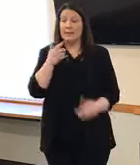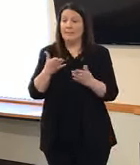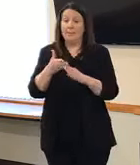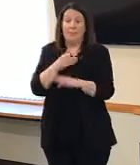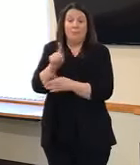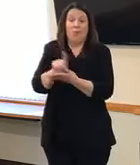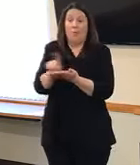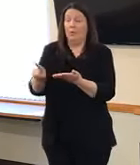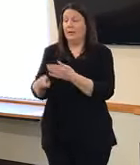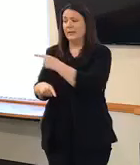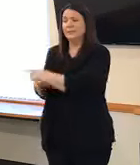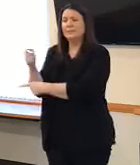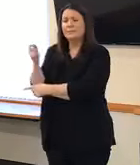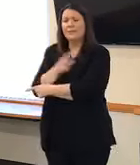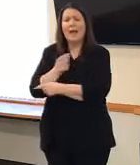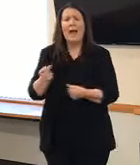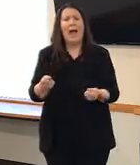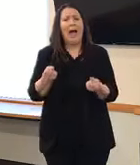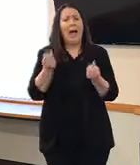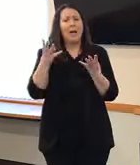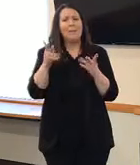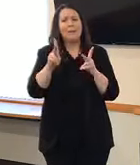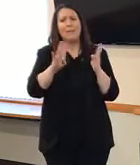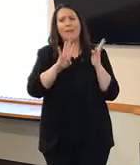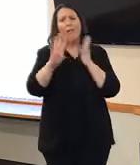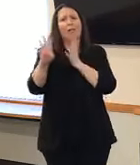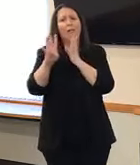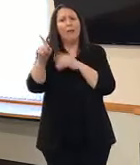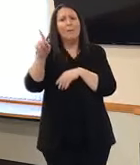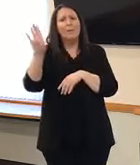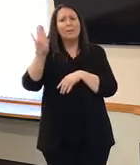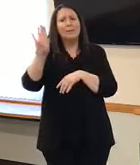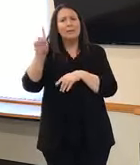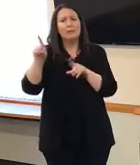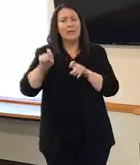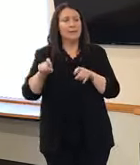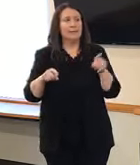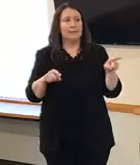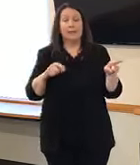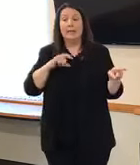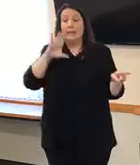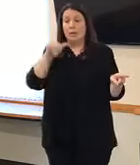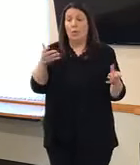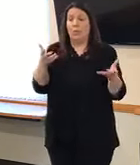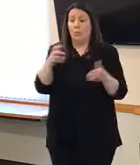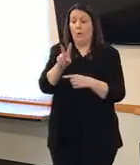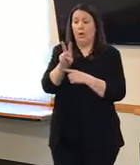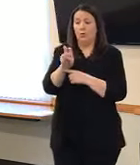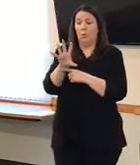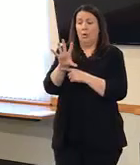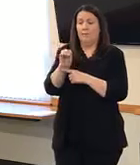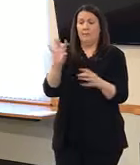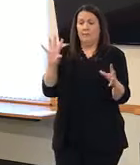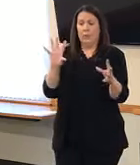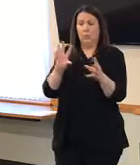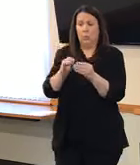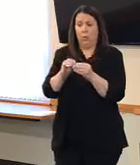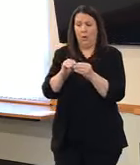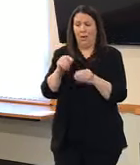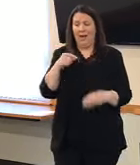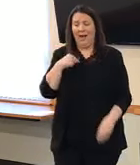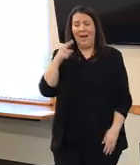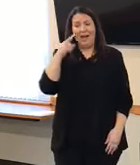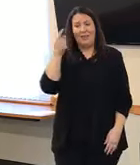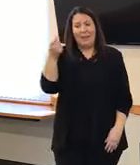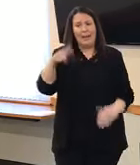Do you have any numbers on how many people participated in that? I believe they had wanted to do about 250 total. I do believe that they